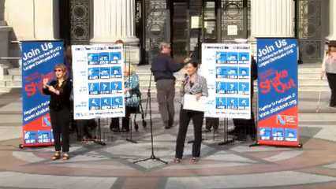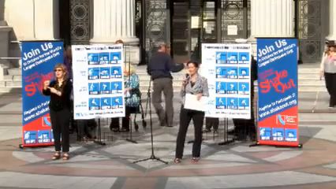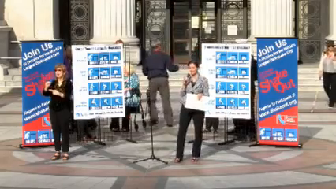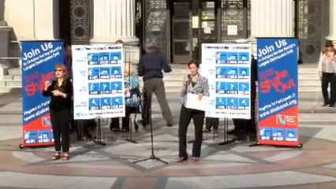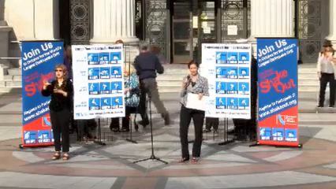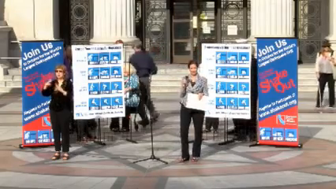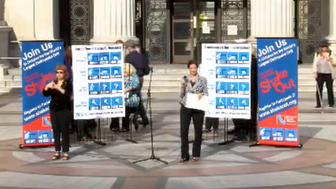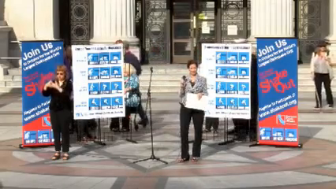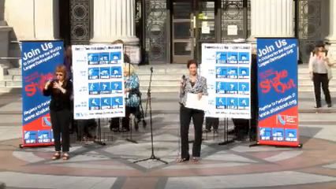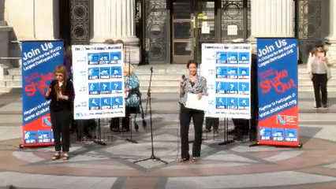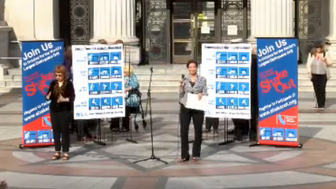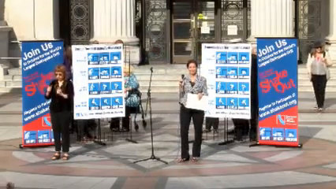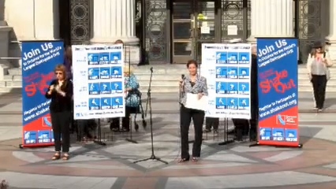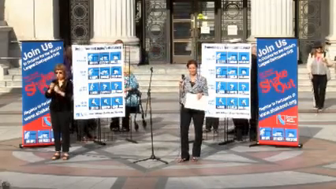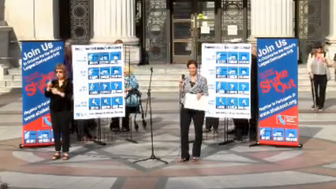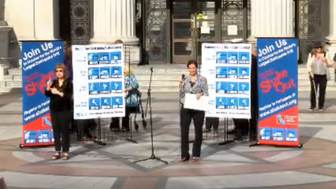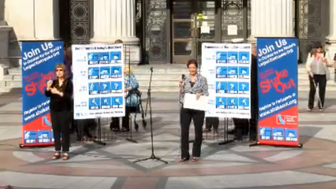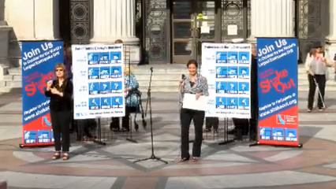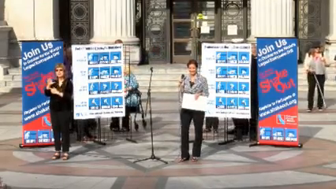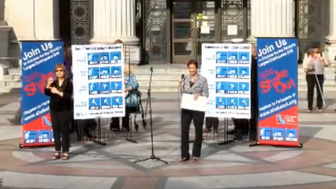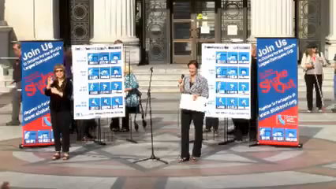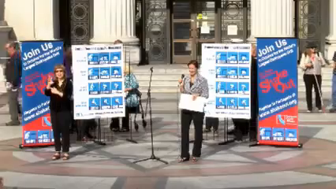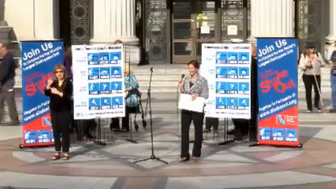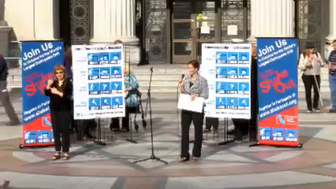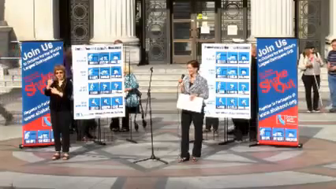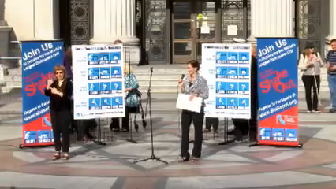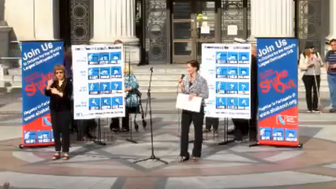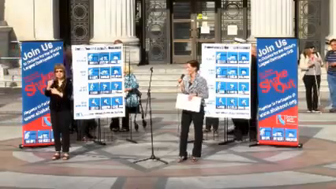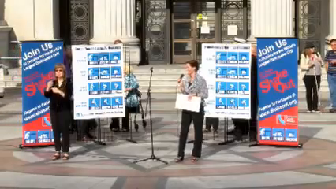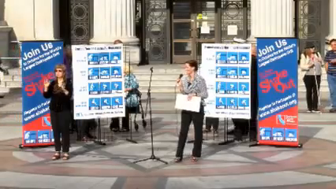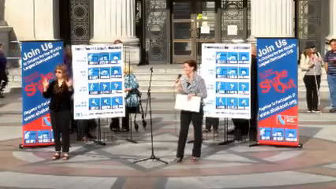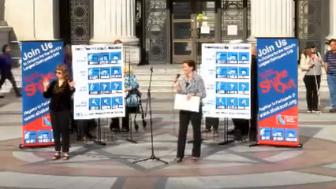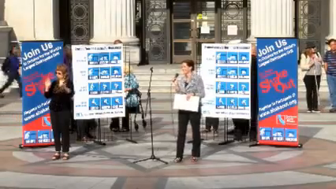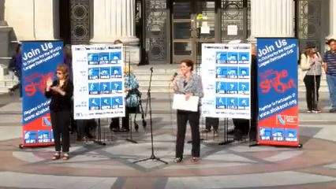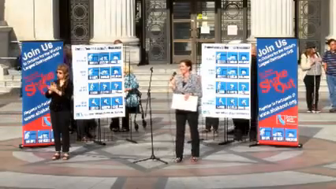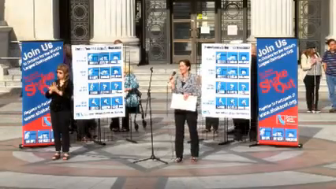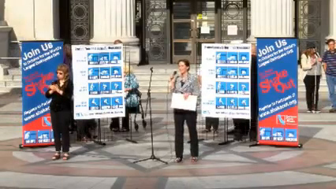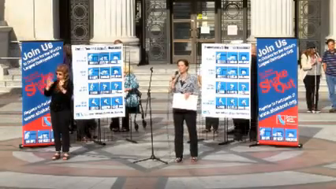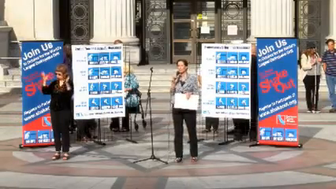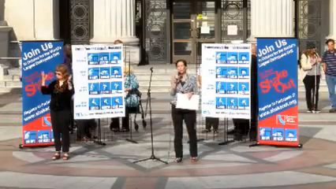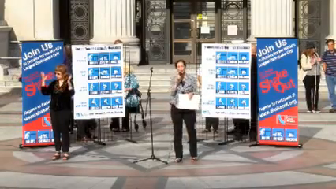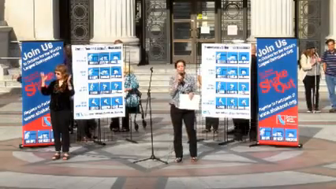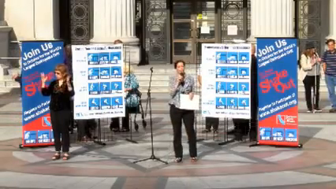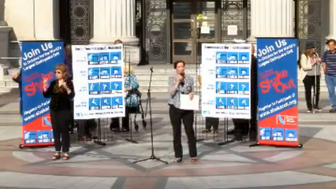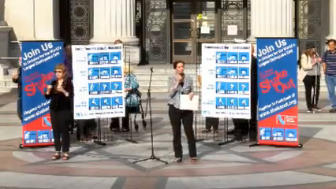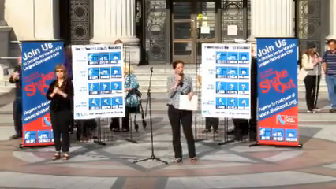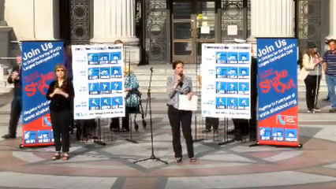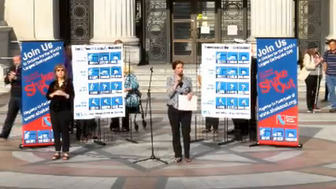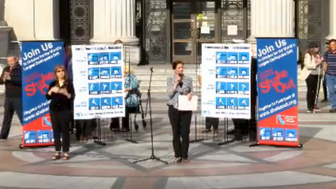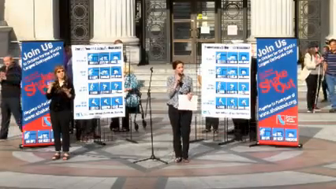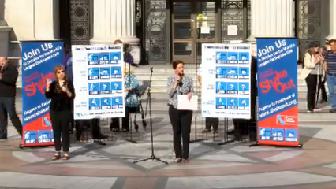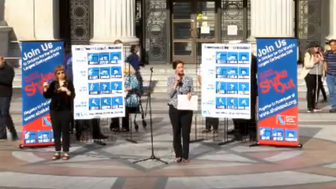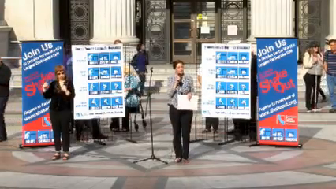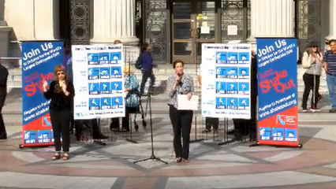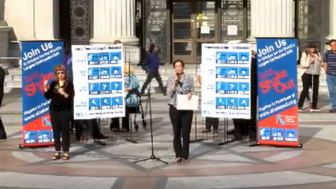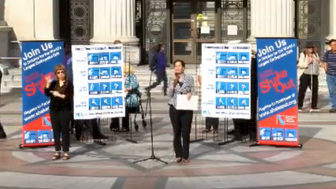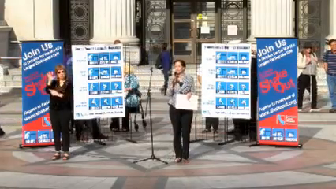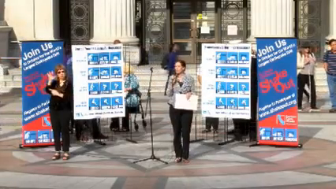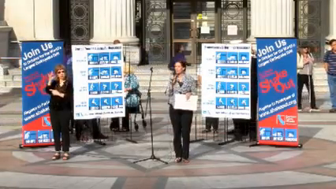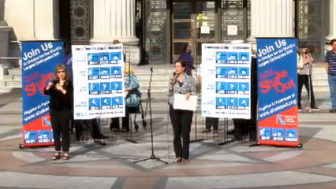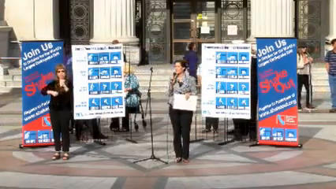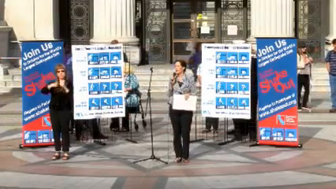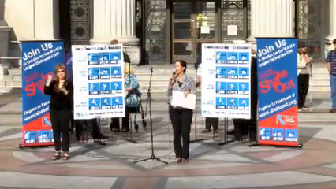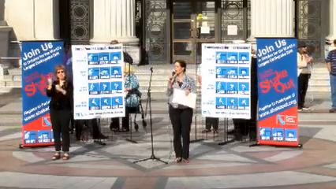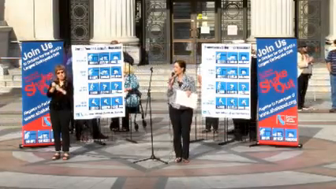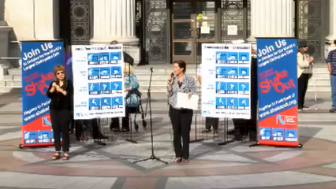25 years of